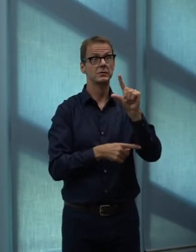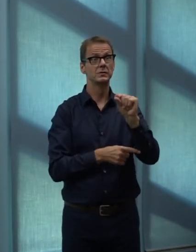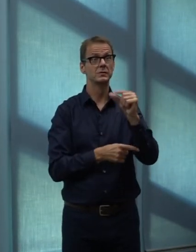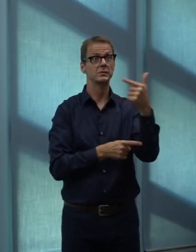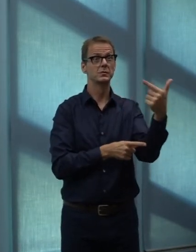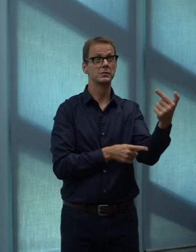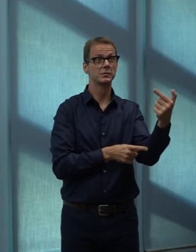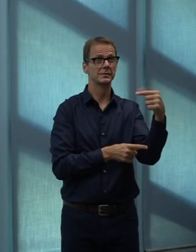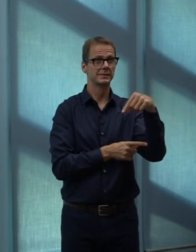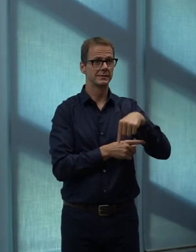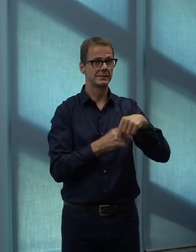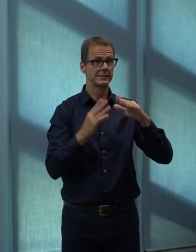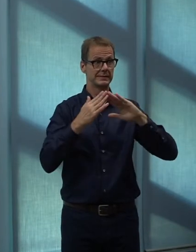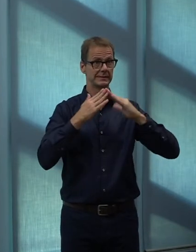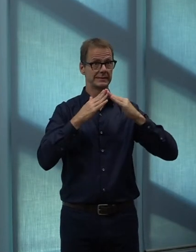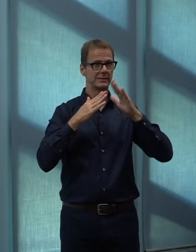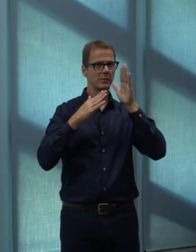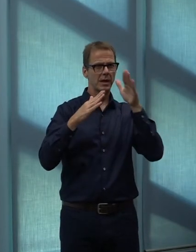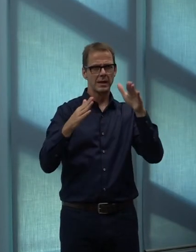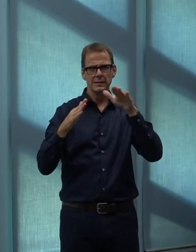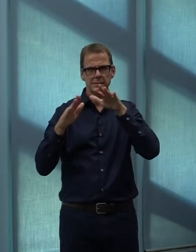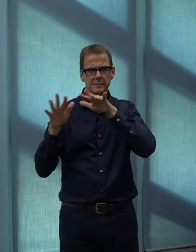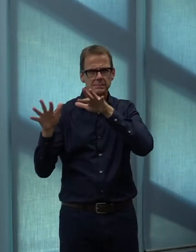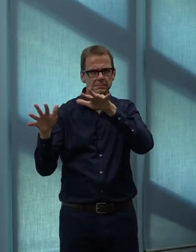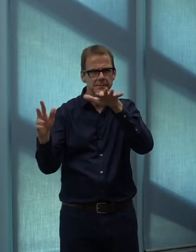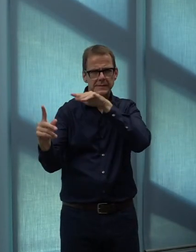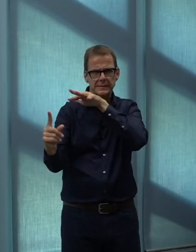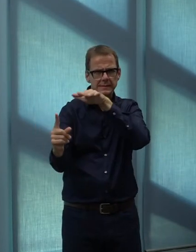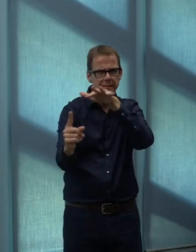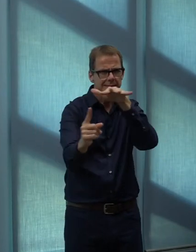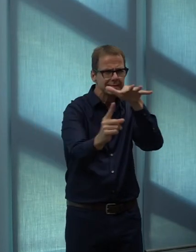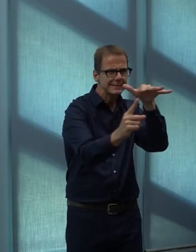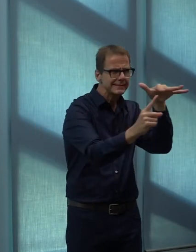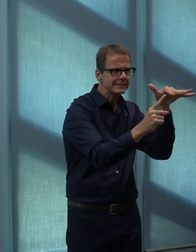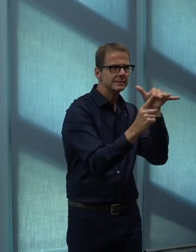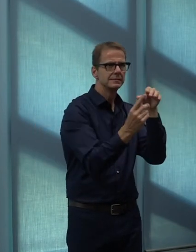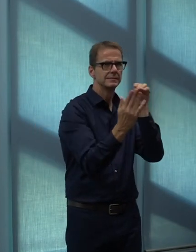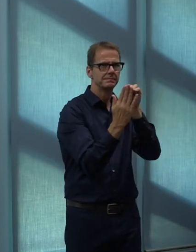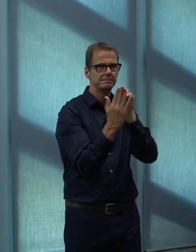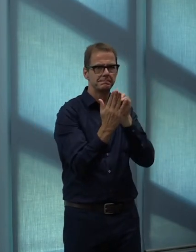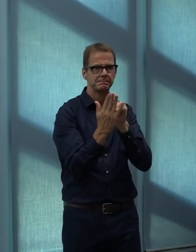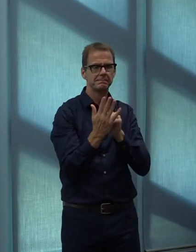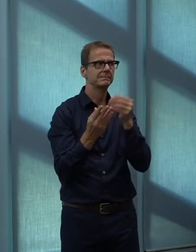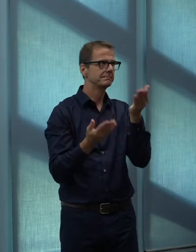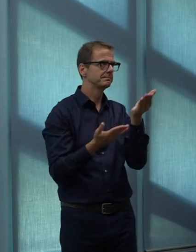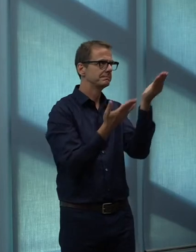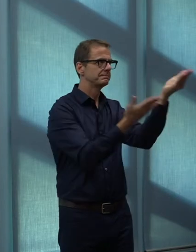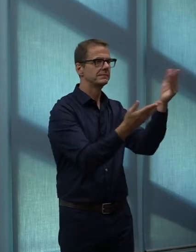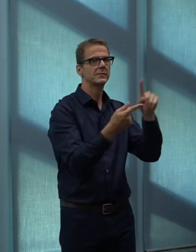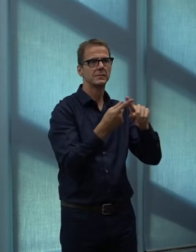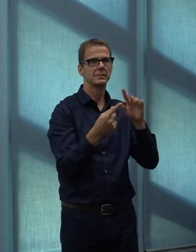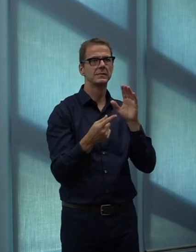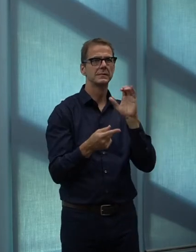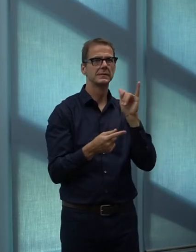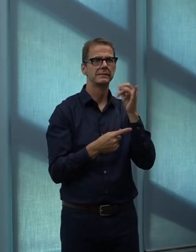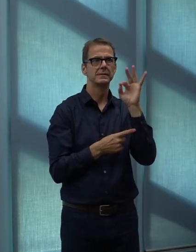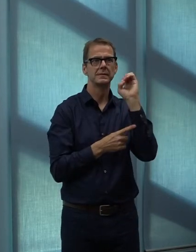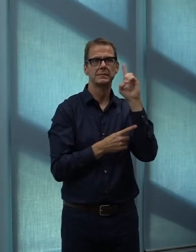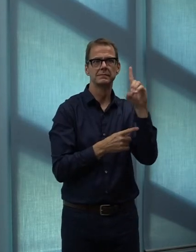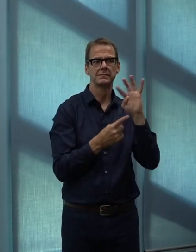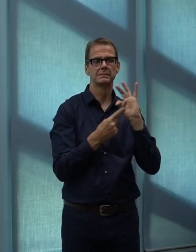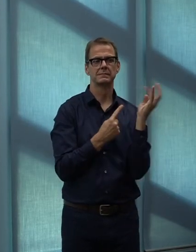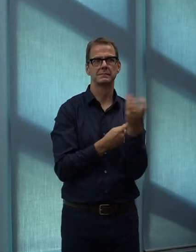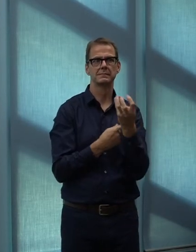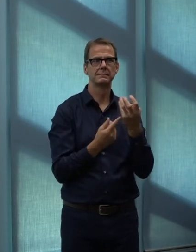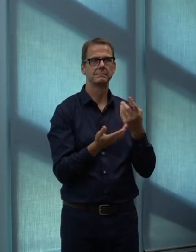monitoring the impacts of shared parking and will report back to city council in early 2021. Thank you. And I will now